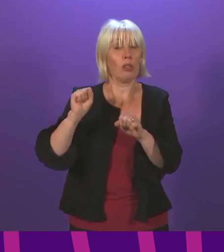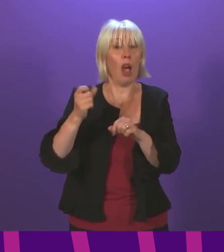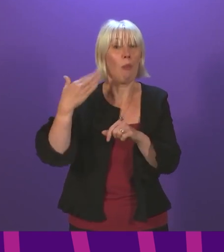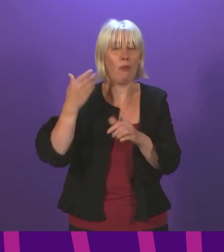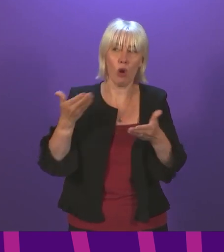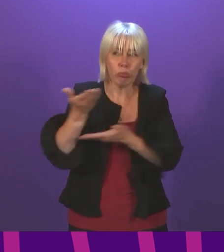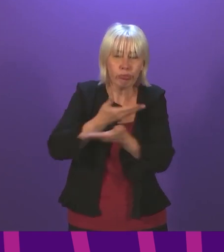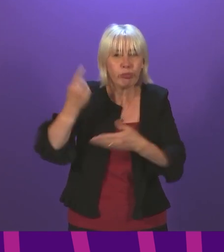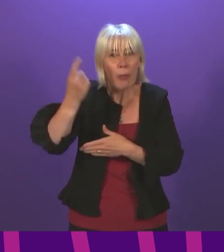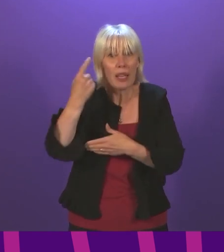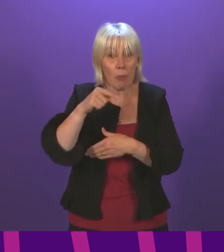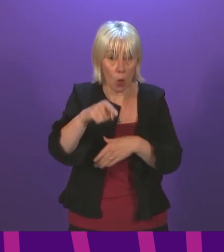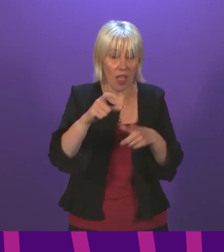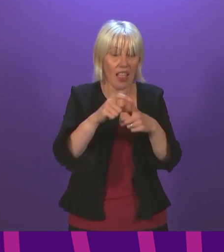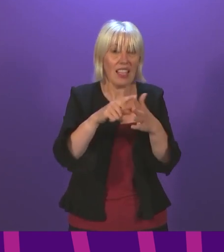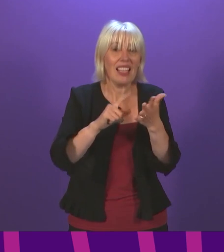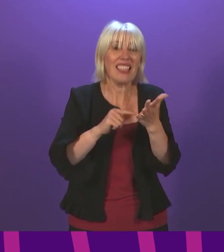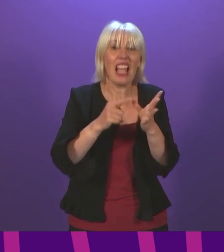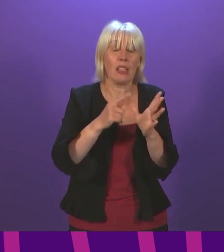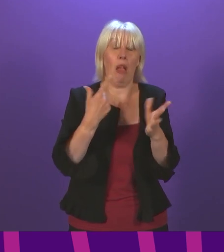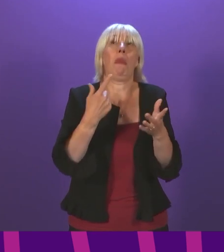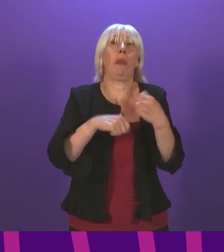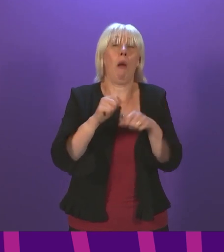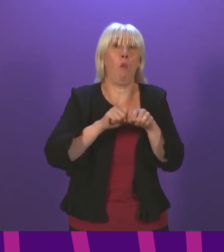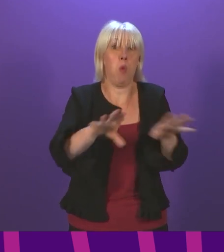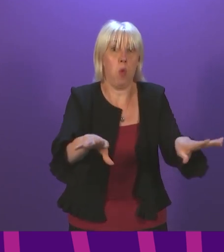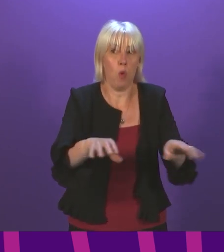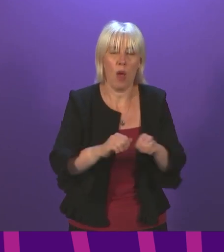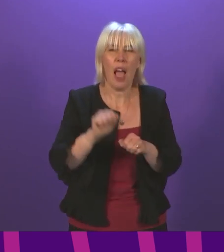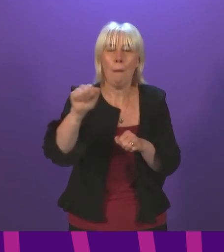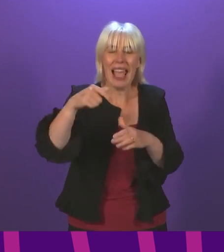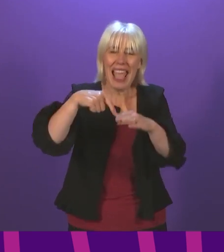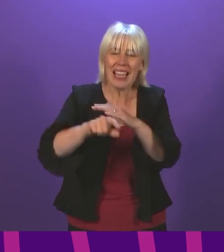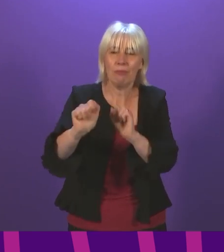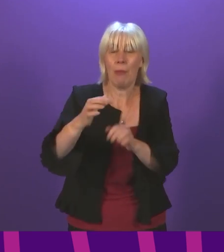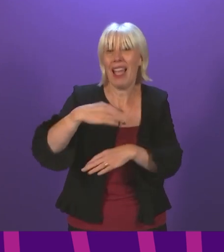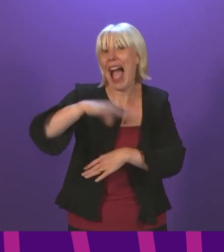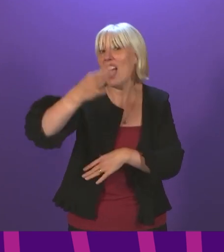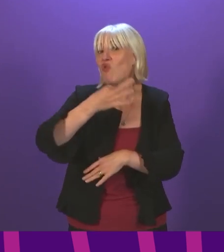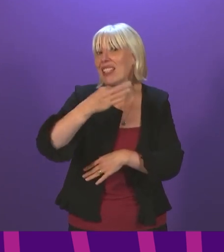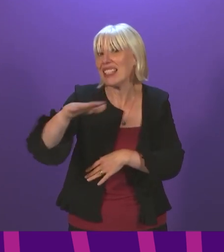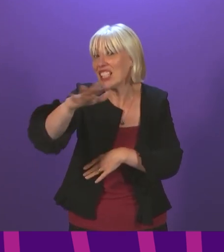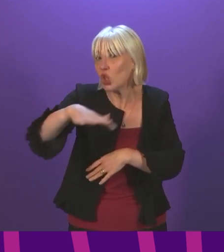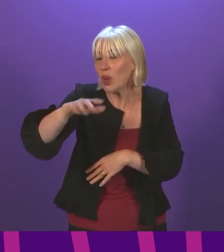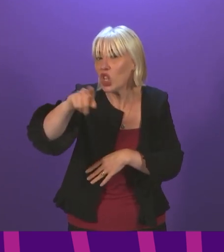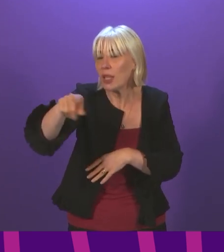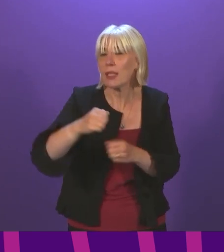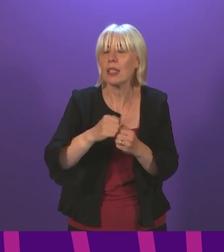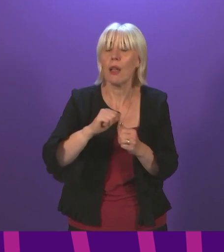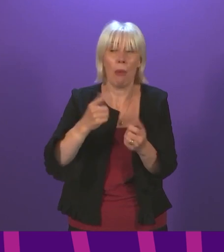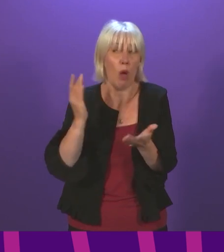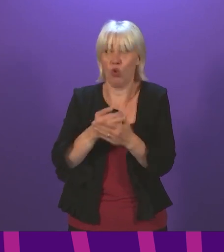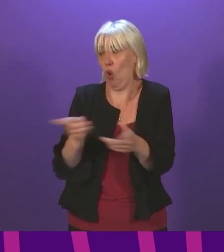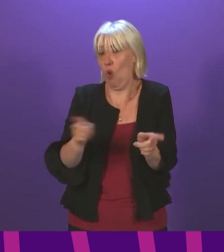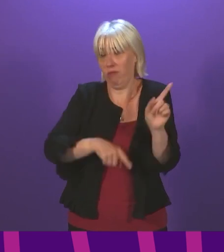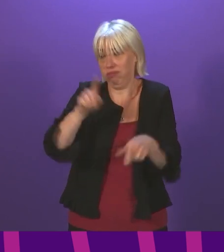know is that businesses in these higher risk settings would, I think, and there will be a variety of opinions,